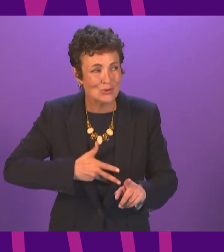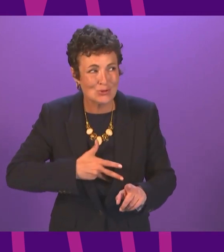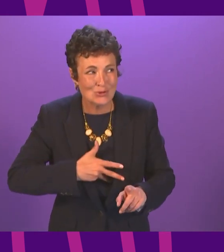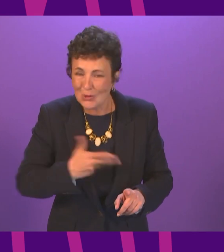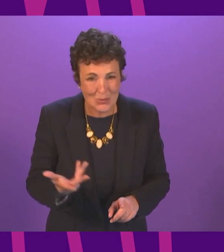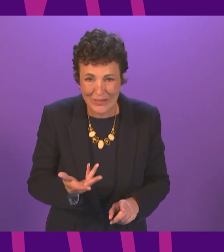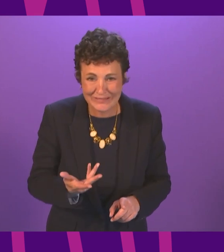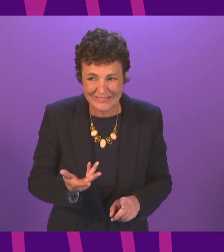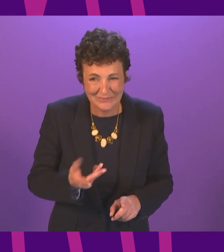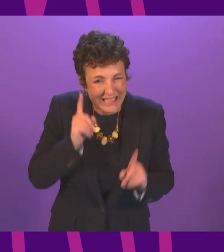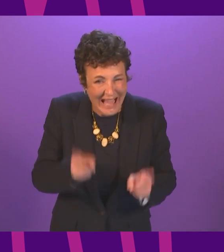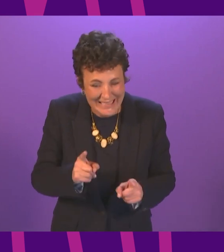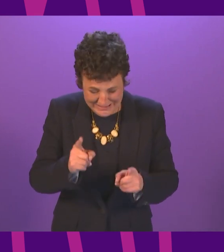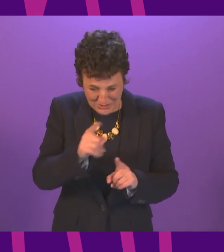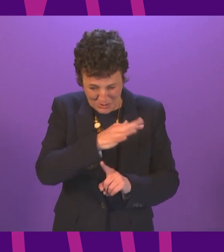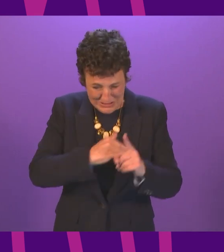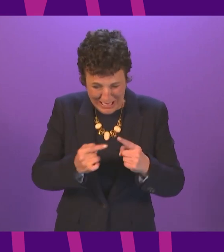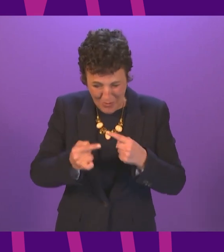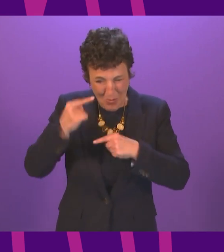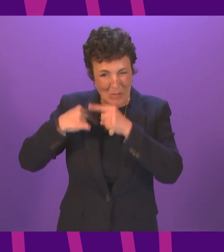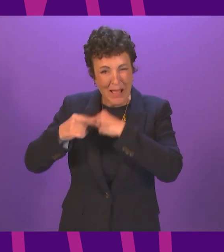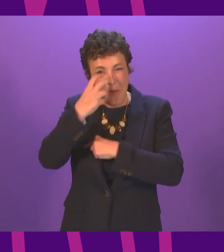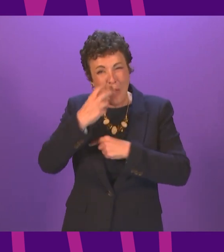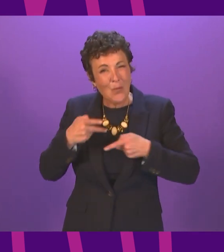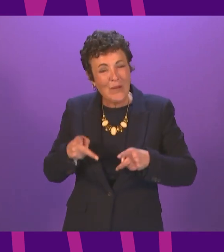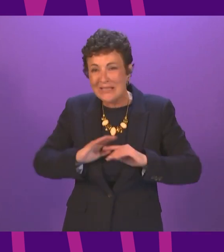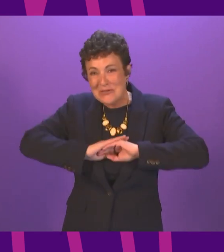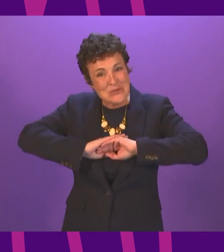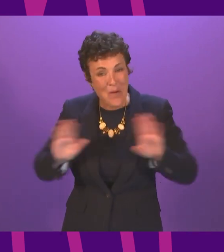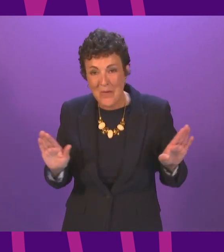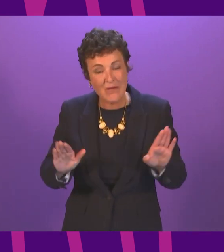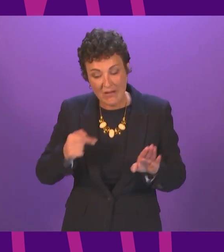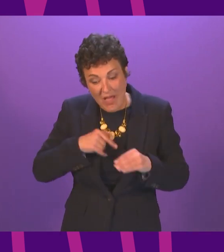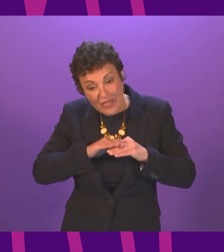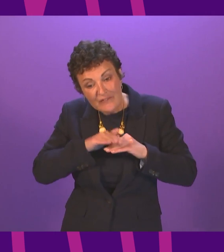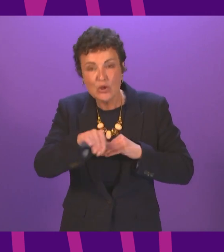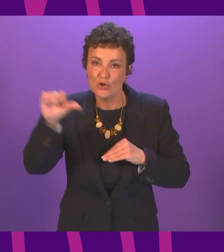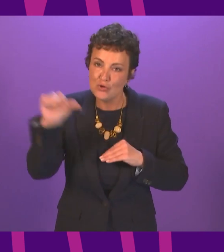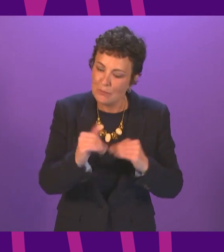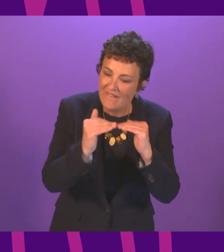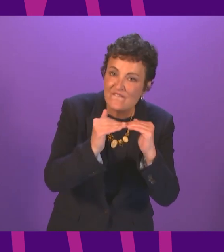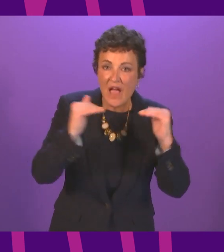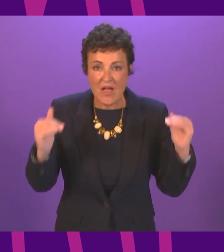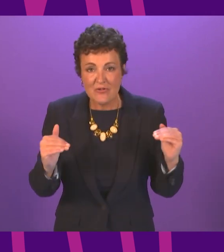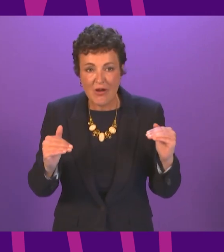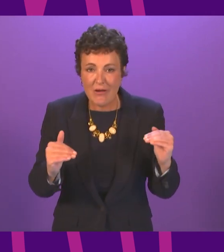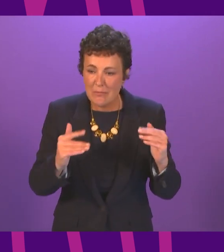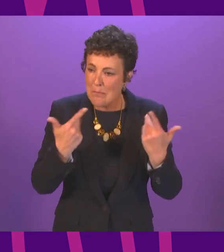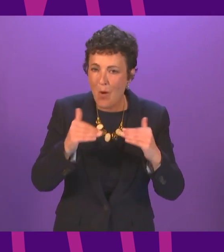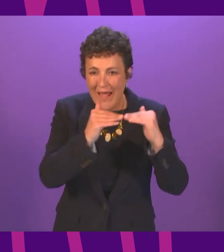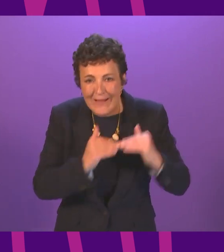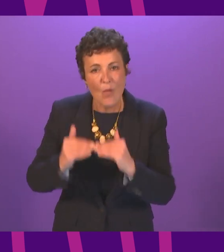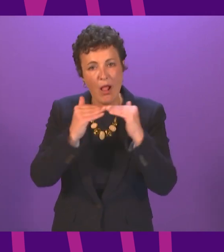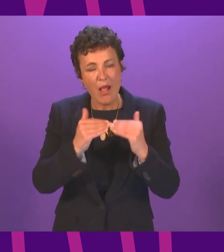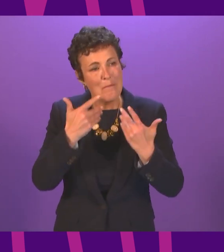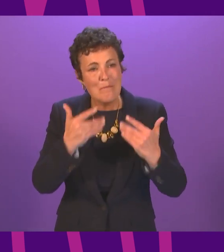it was a fairer just and greener economy is essential to improving the lives of many many more people and